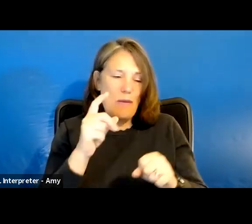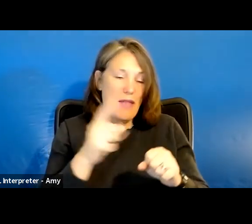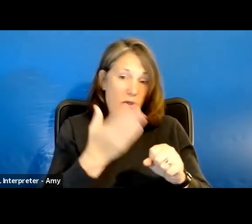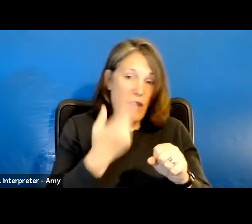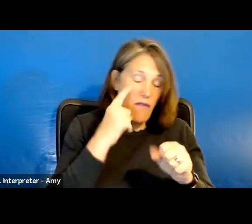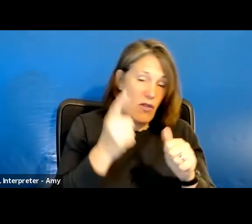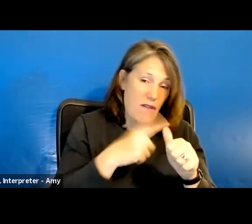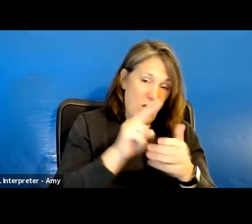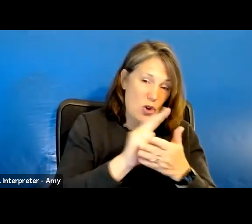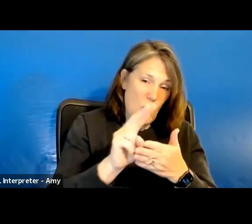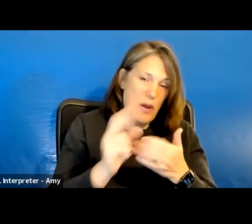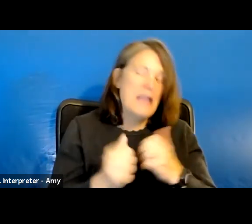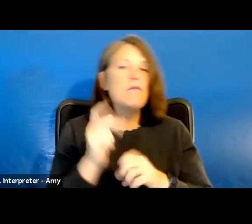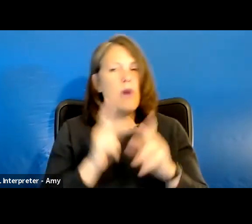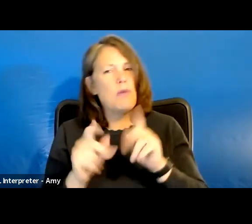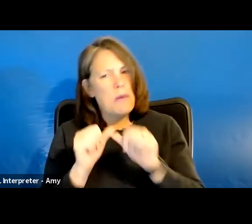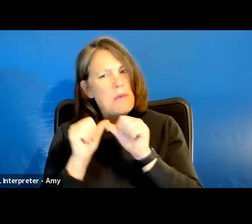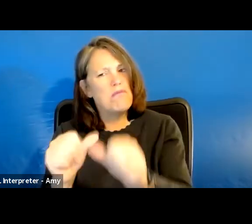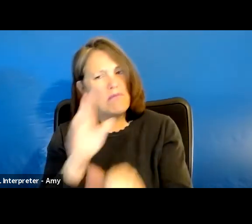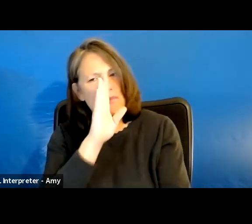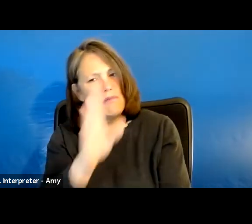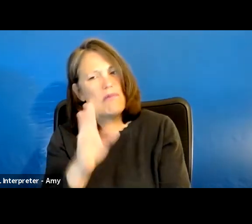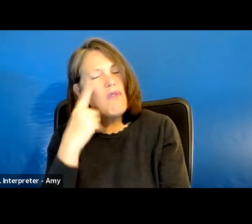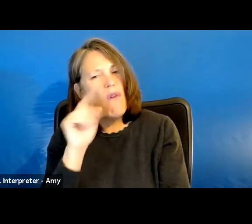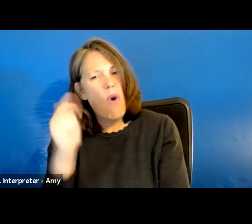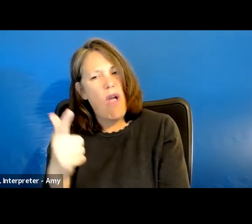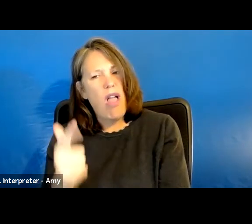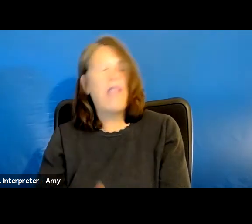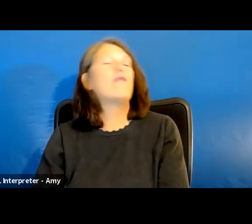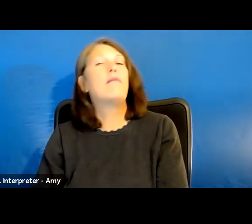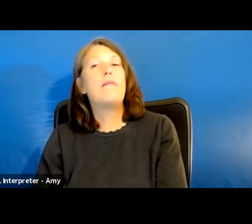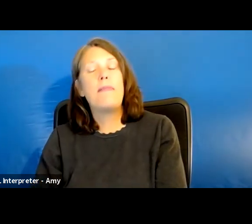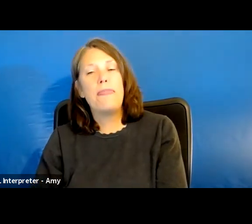weeks. Most people stick with it for the, for all of the workshops.